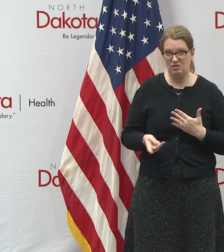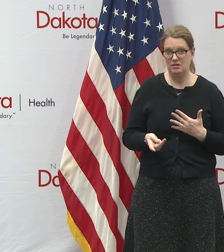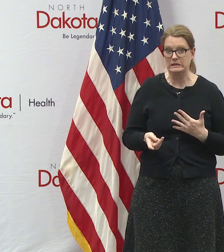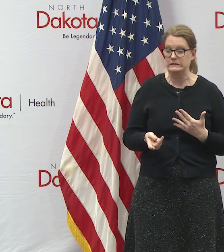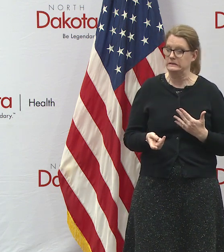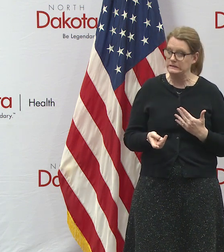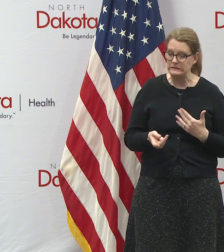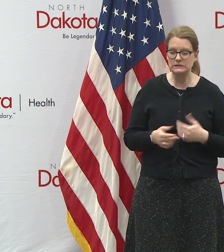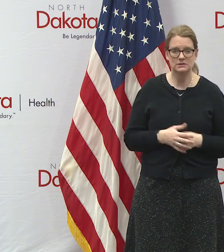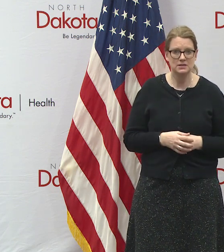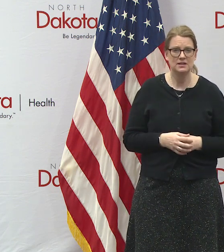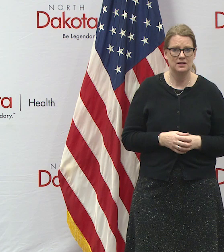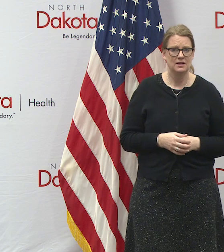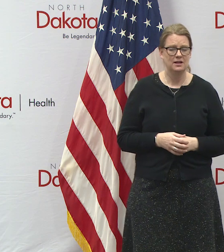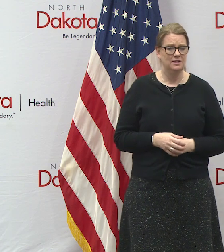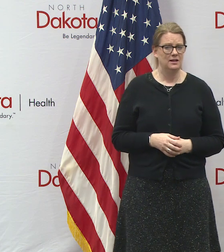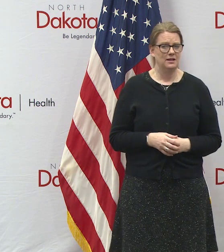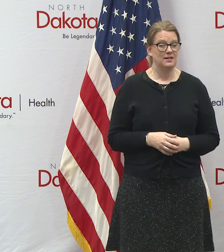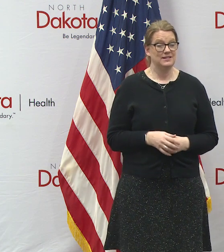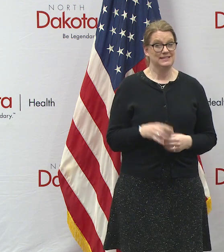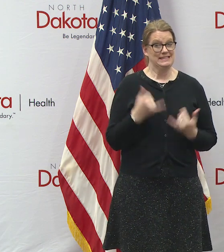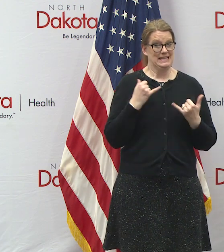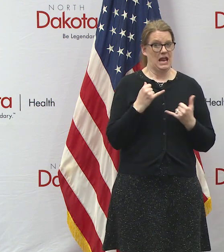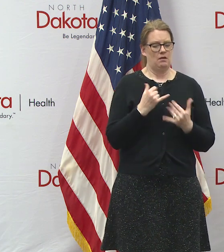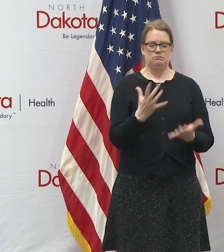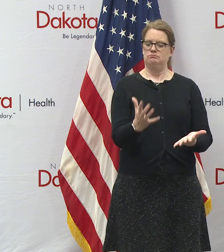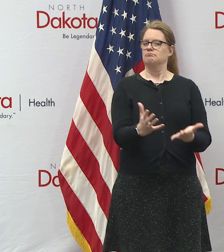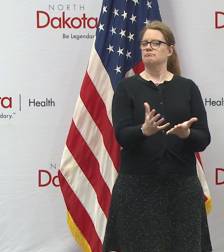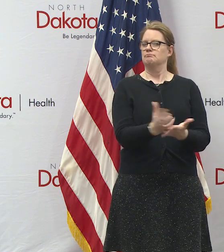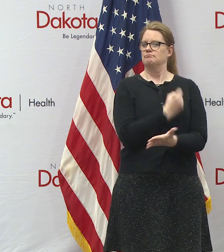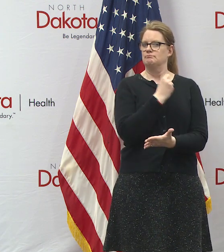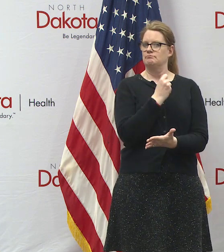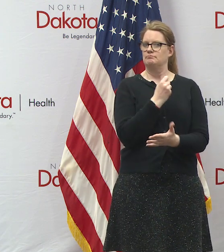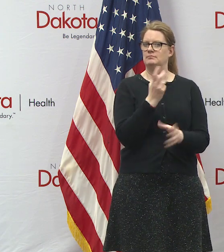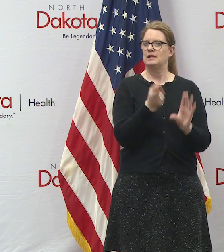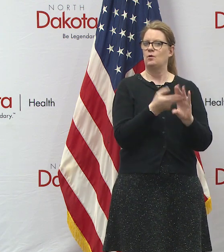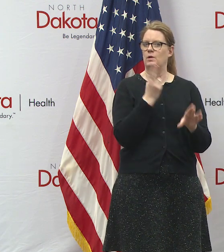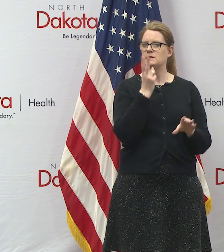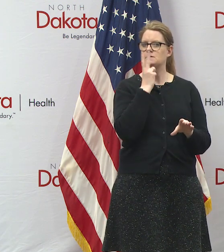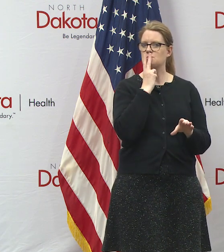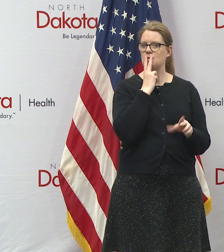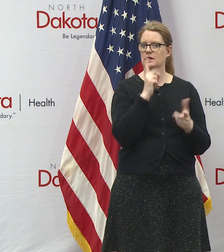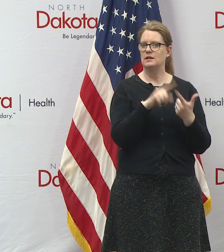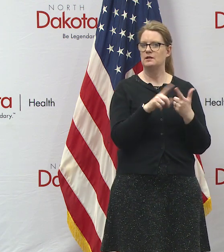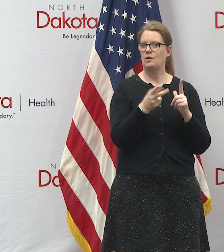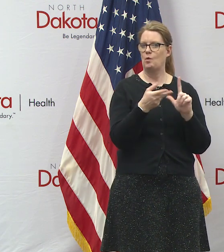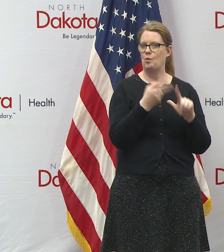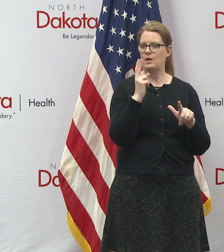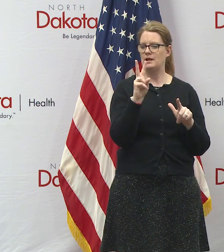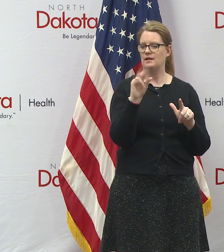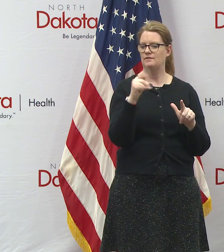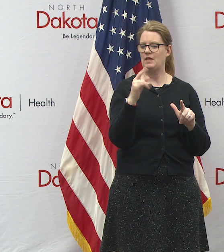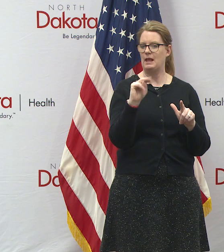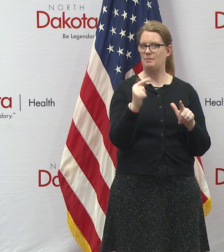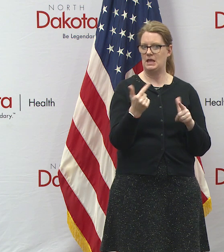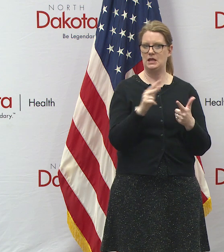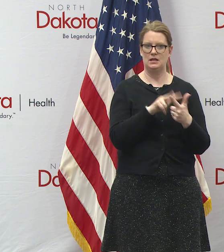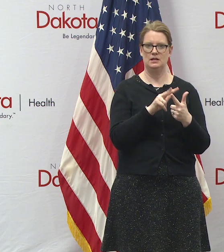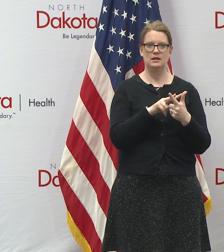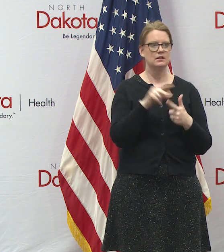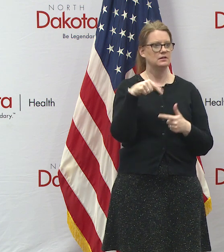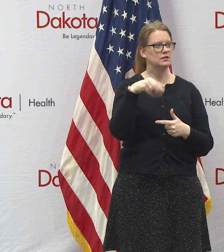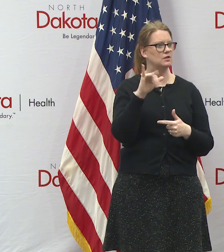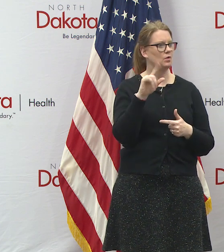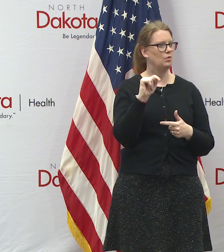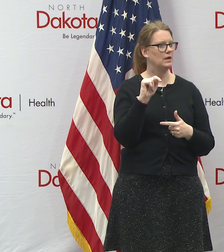and one of the this is there's never been a better time to quit smoking and quit vaping than right now and we do have a uh a quit